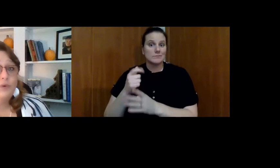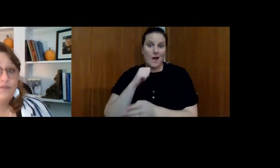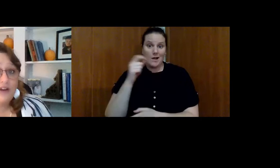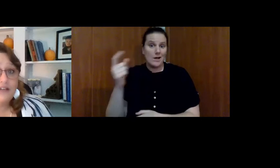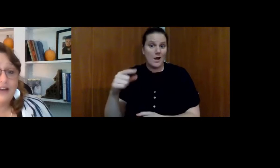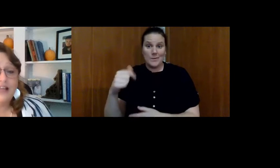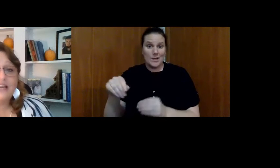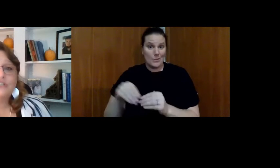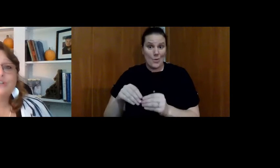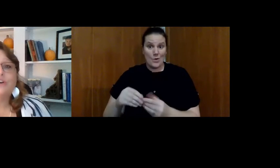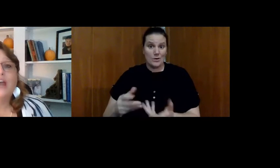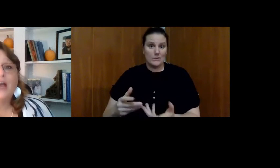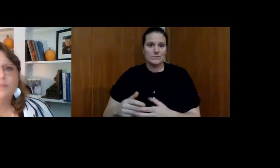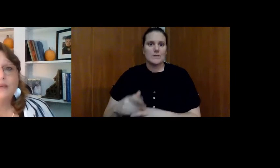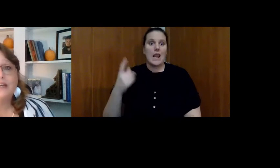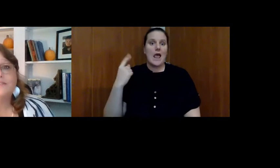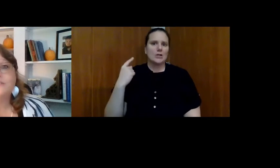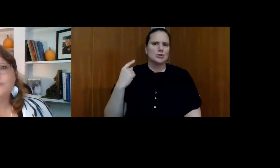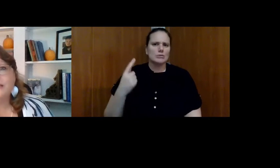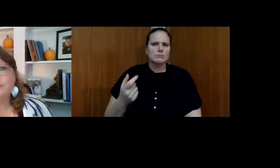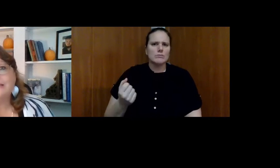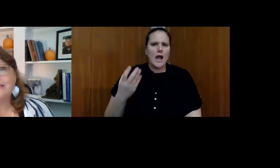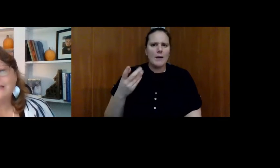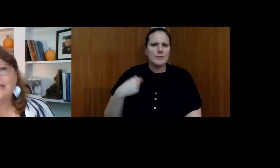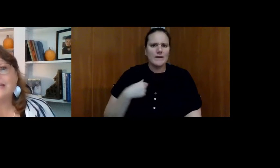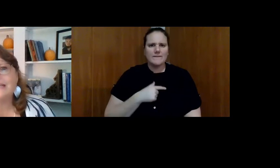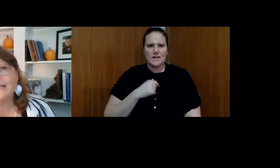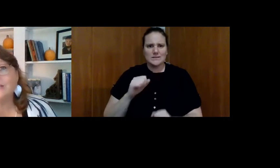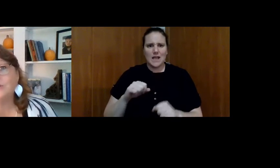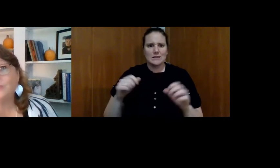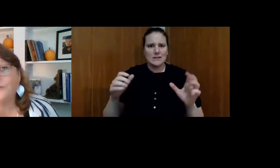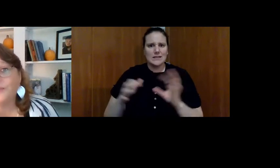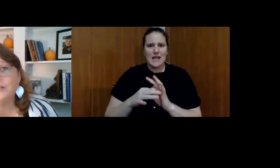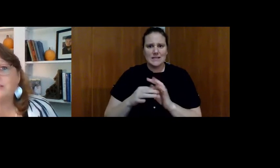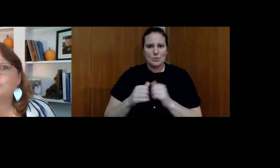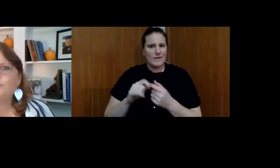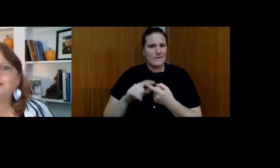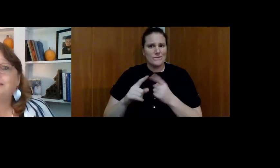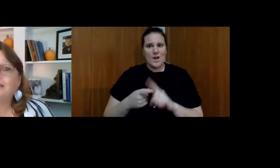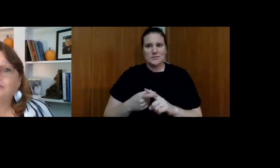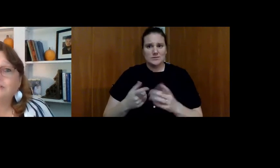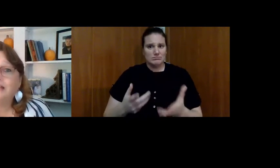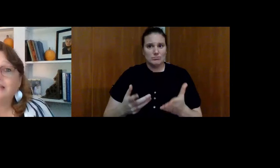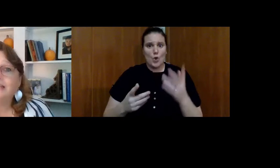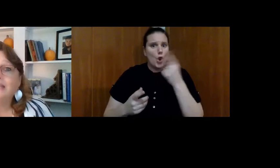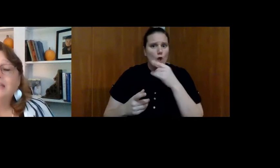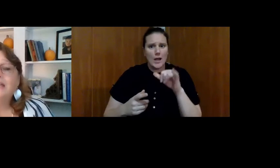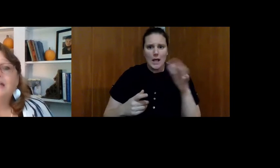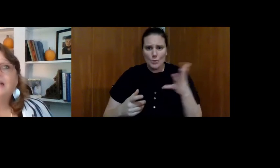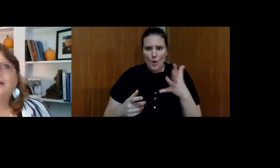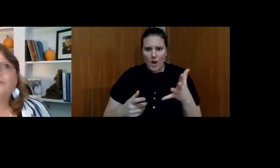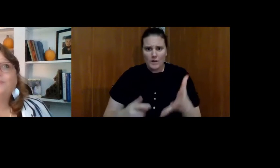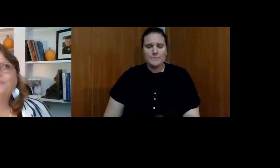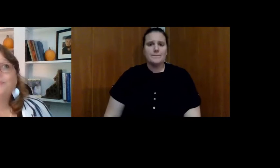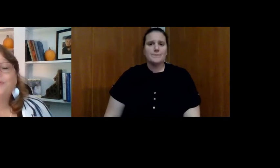As we found out last year, how many of us was able to stay connected to our friends and what did that look like?